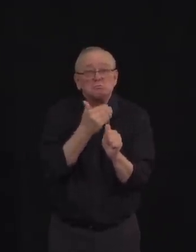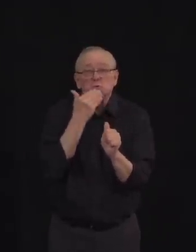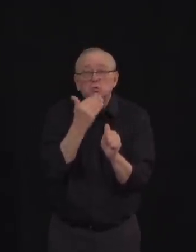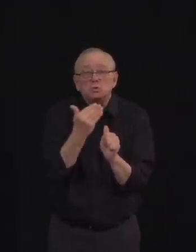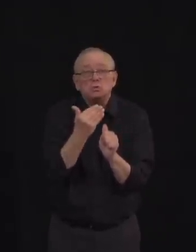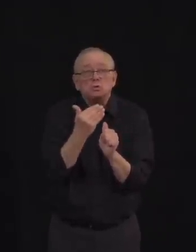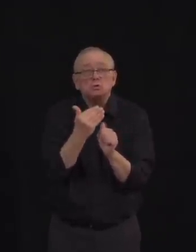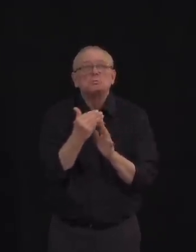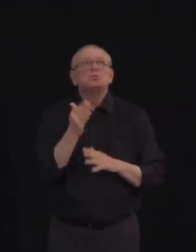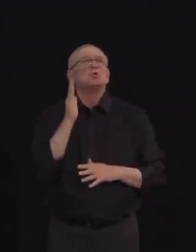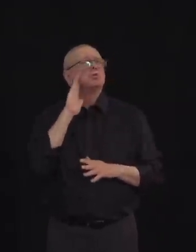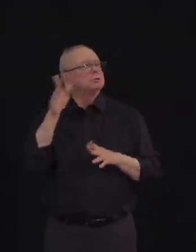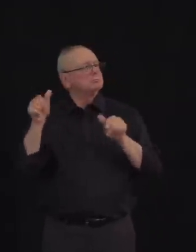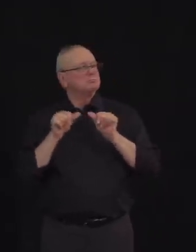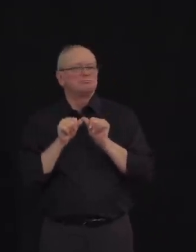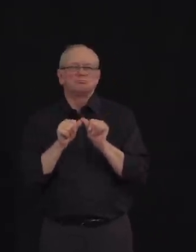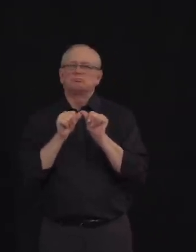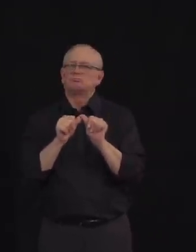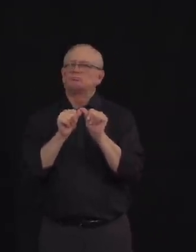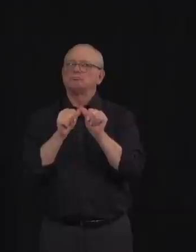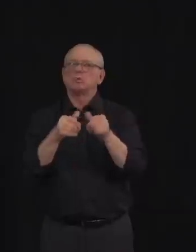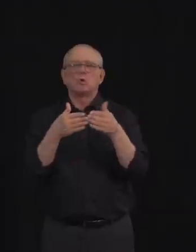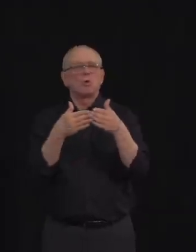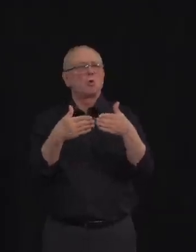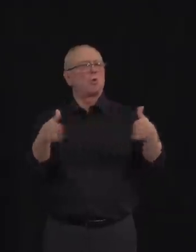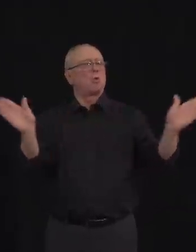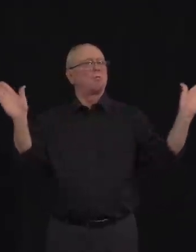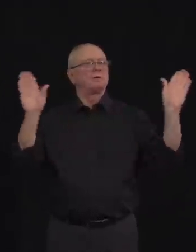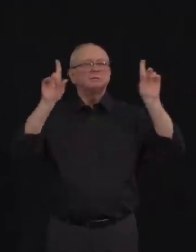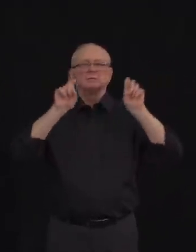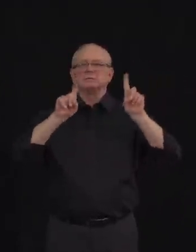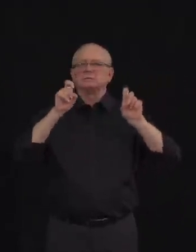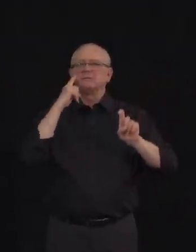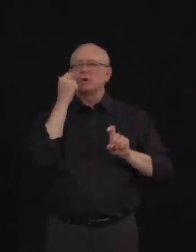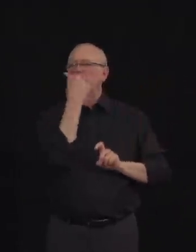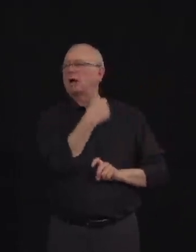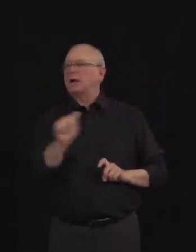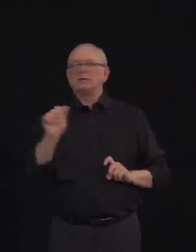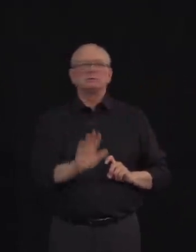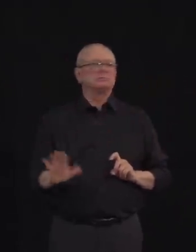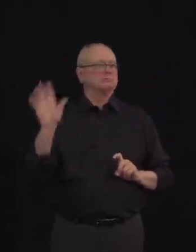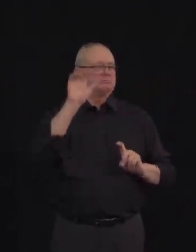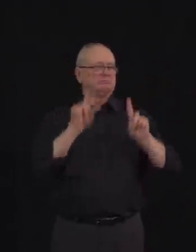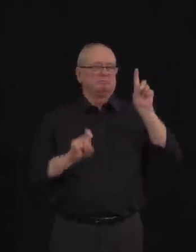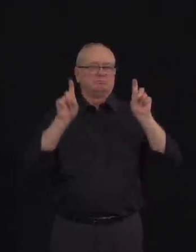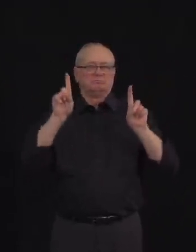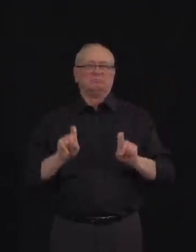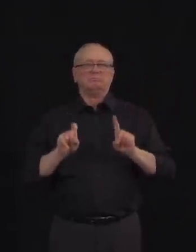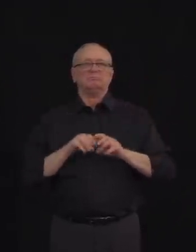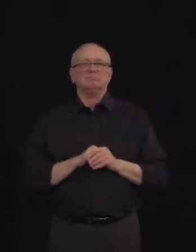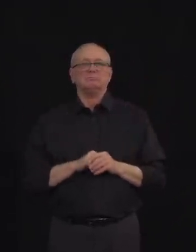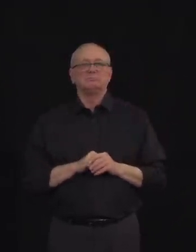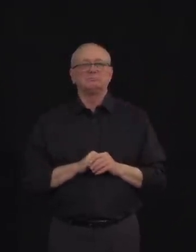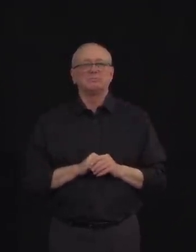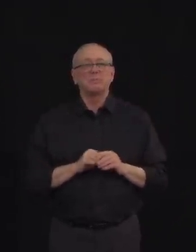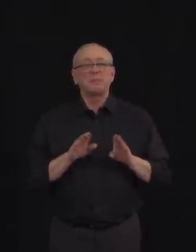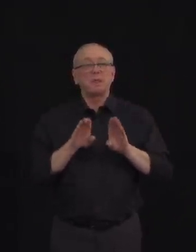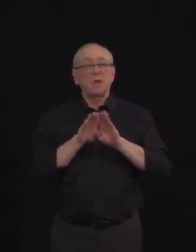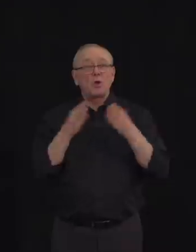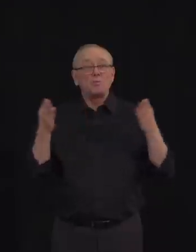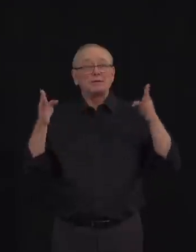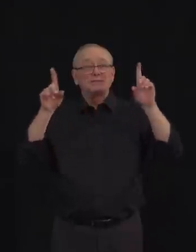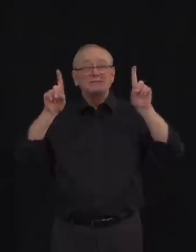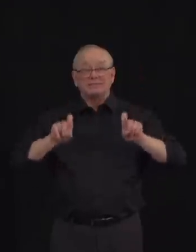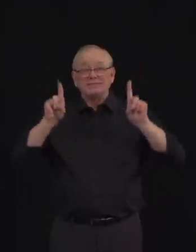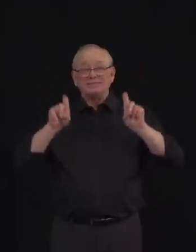access to testing. With this change, going forward, we will see a further increase in the number of cases confirmed every